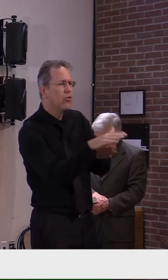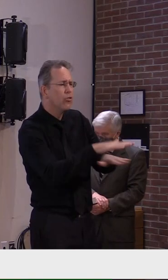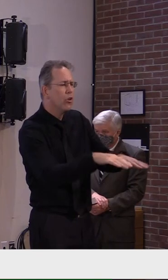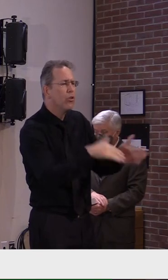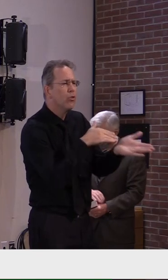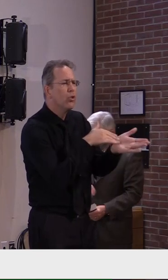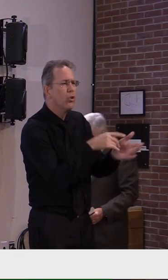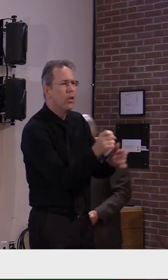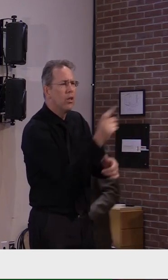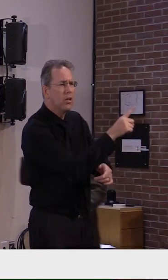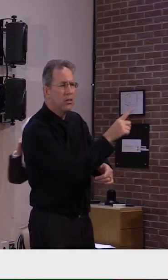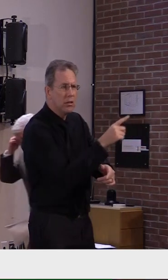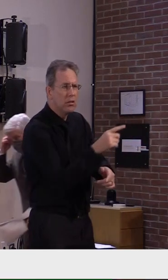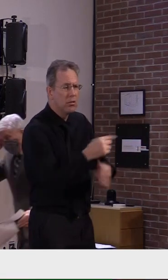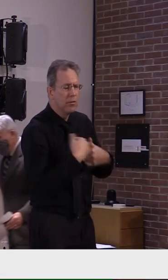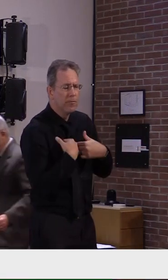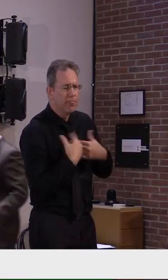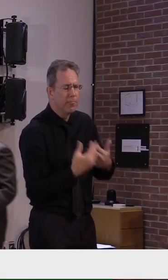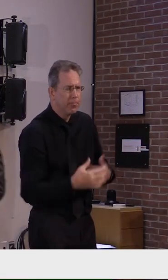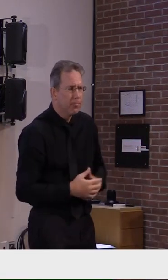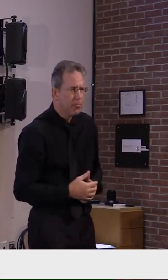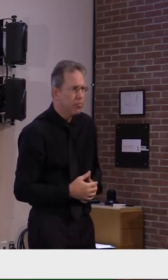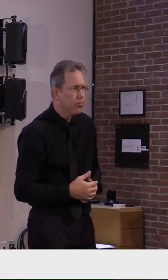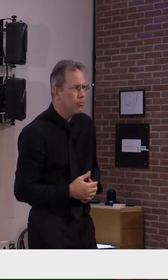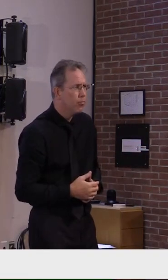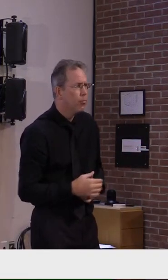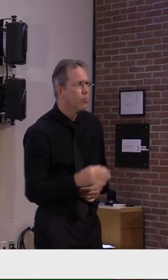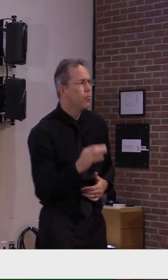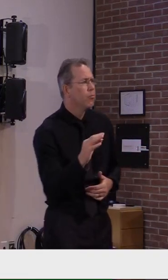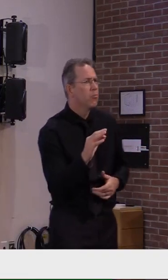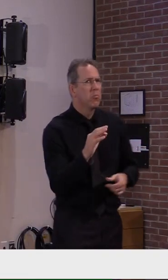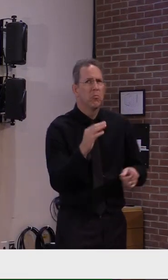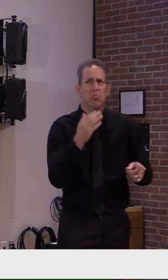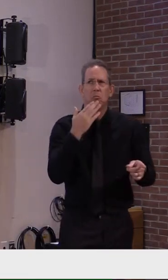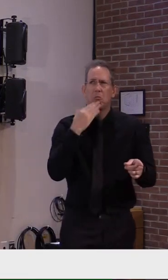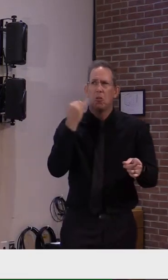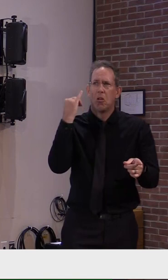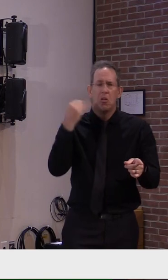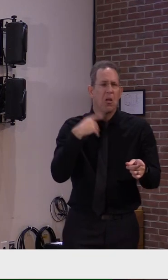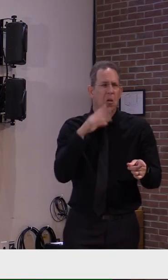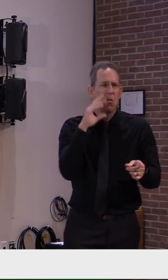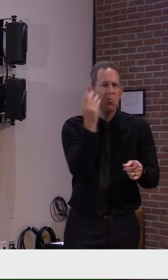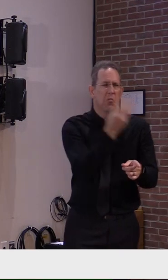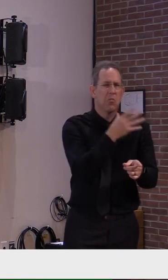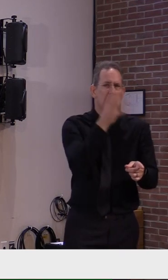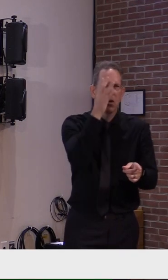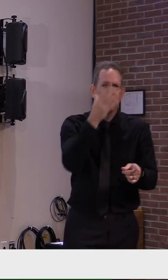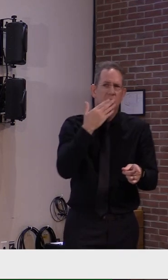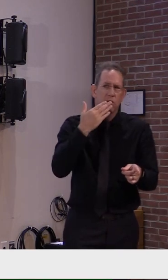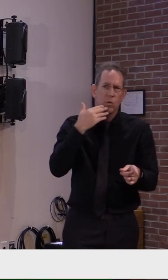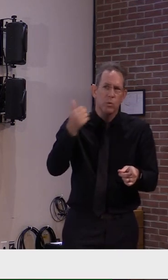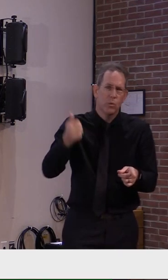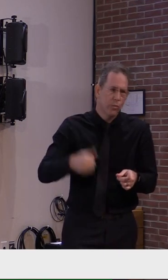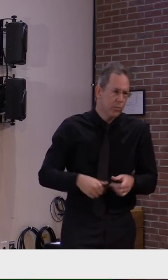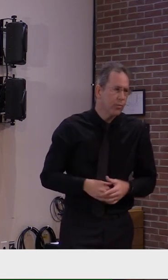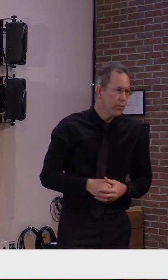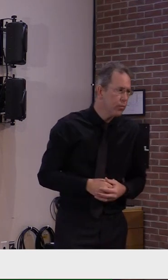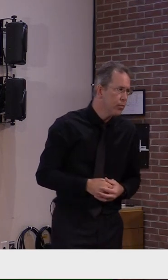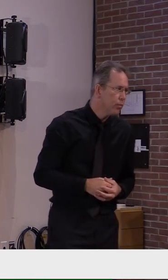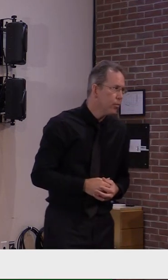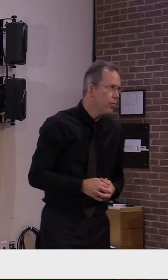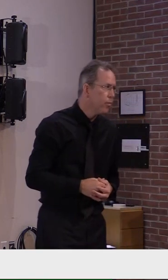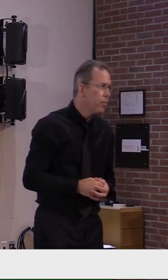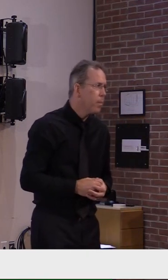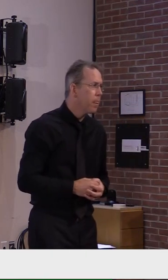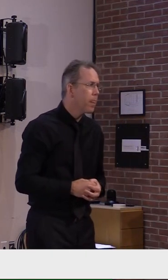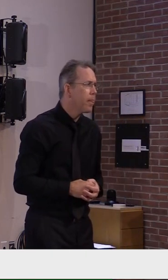Thank you. Okay. I'll reach out to the parents and see what they want. Okay. Thank you. And the